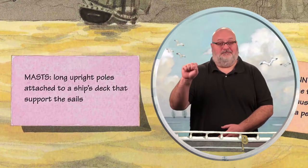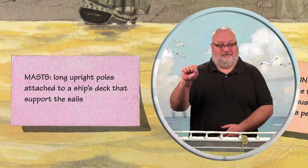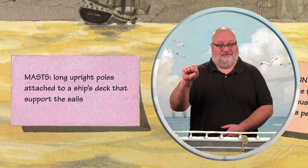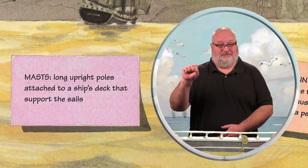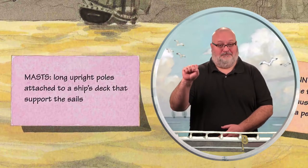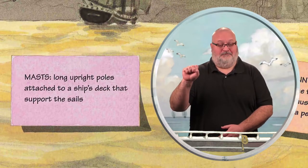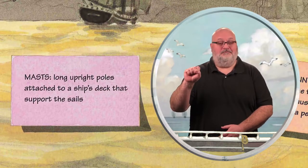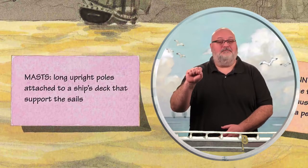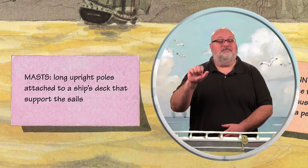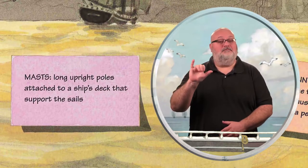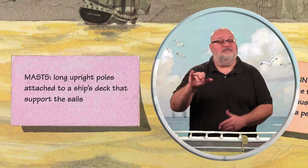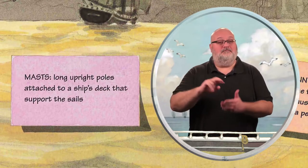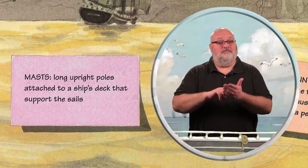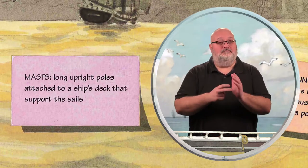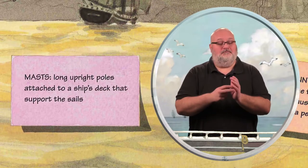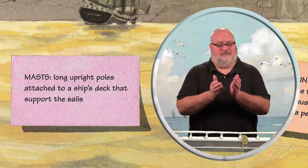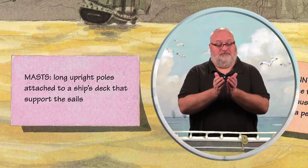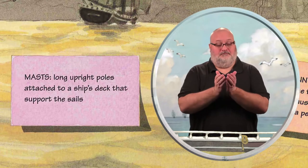Mass.